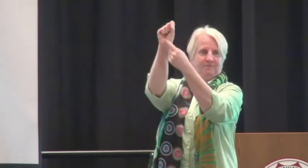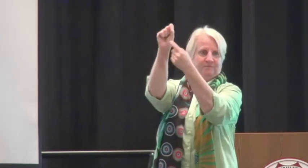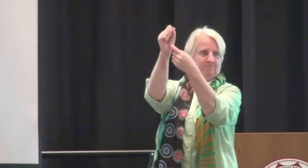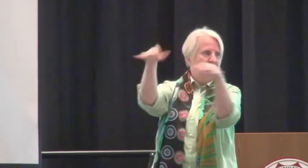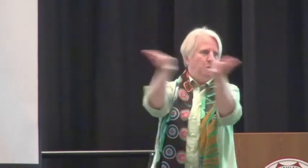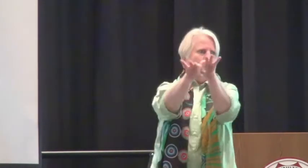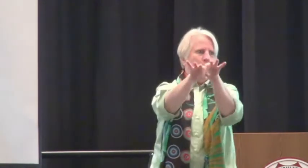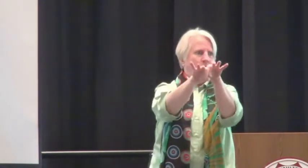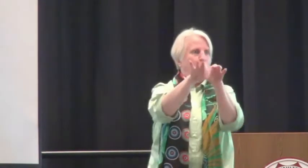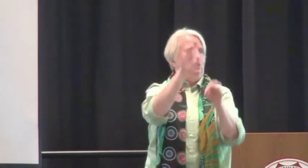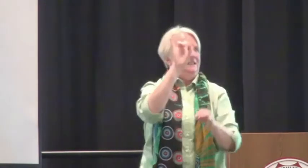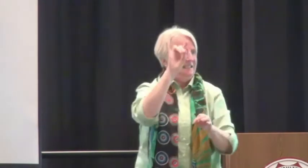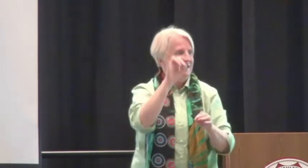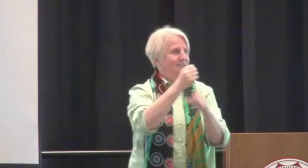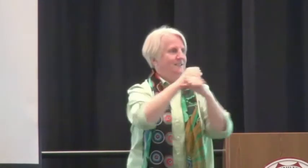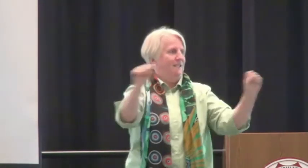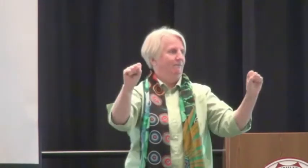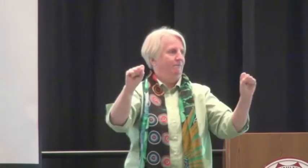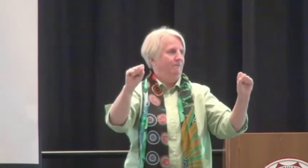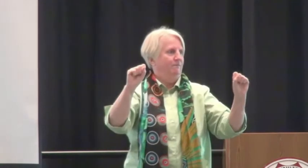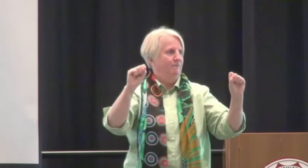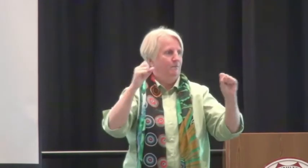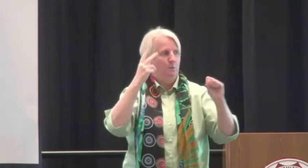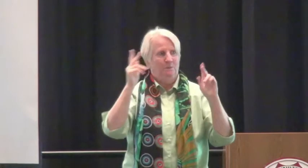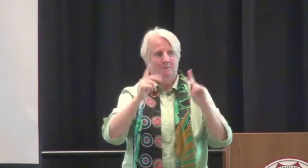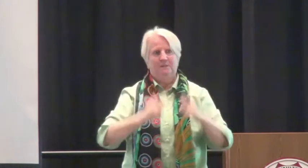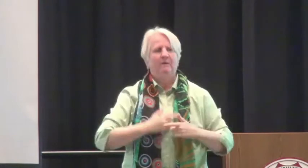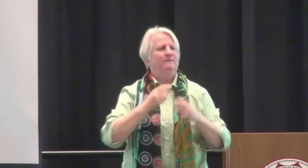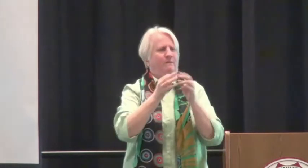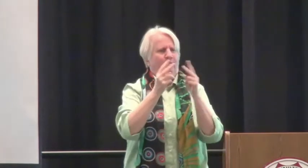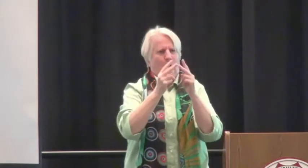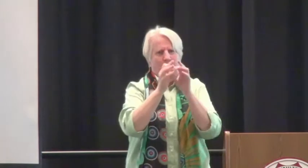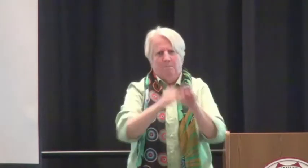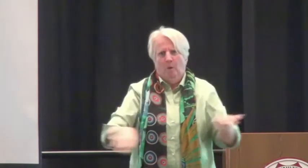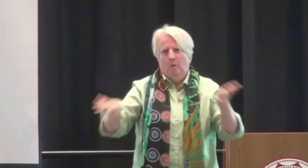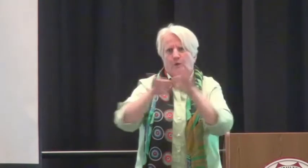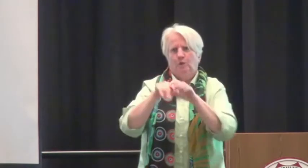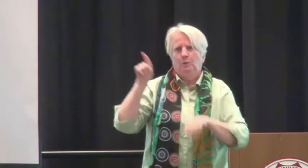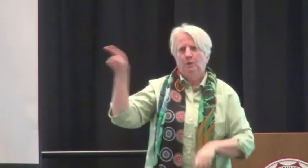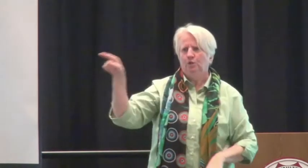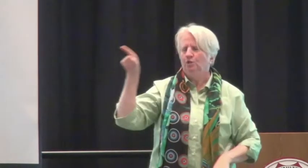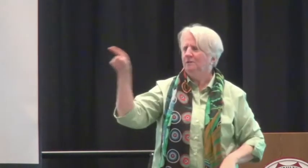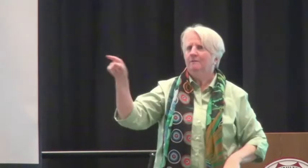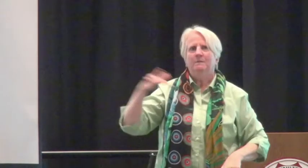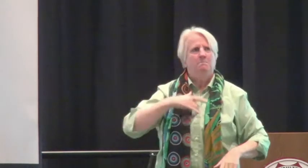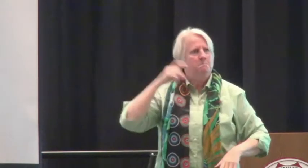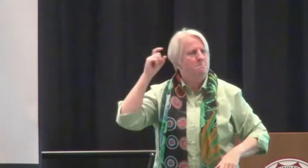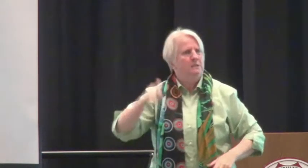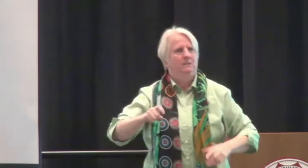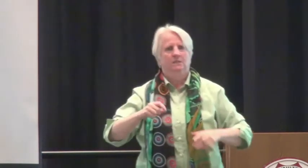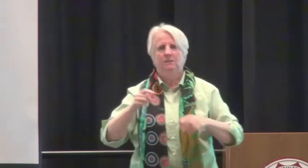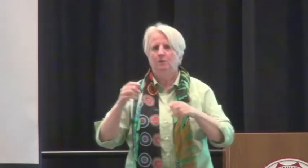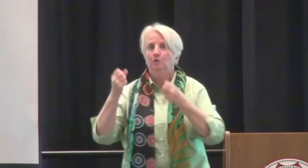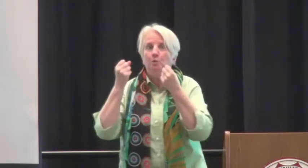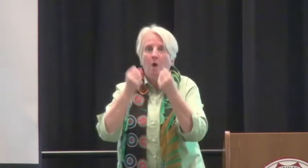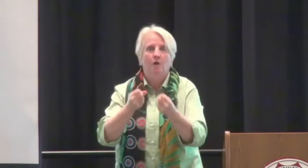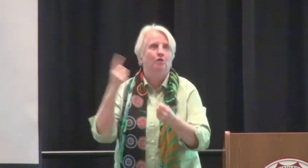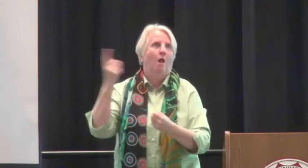kidneys that could be then given to another family to preserve that family member's life. This was very important to Roxanne.